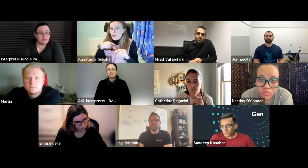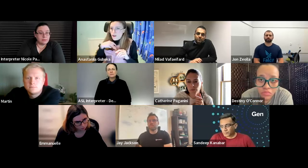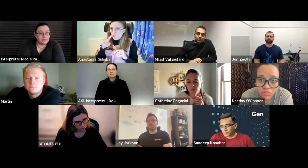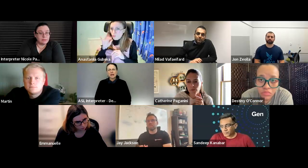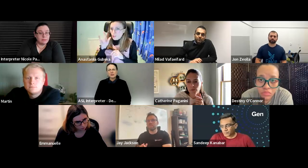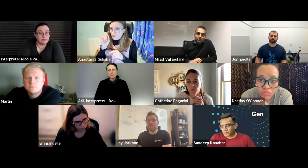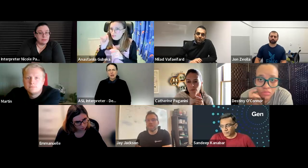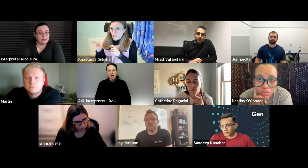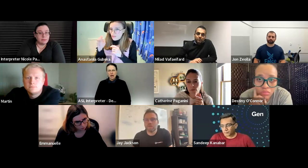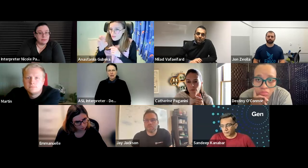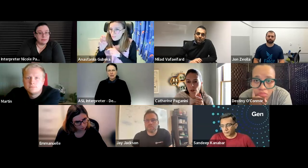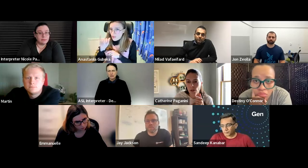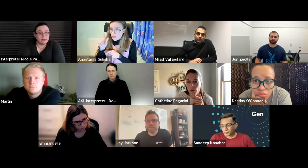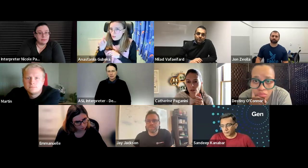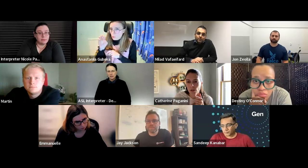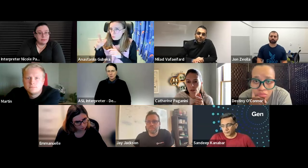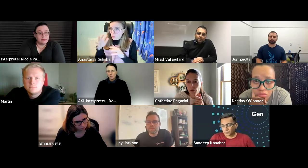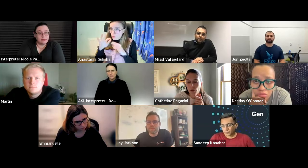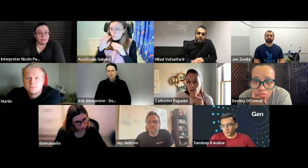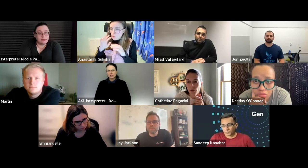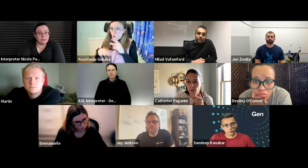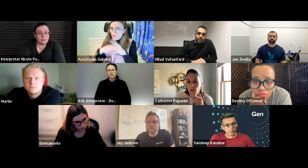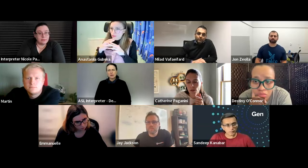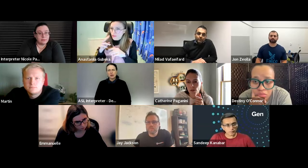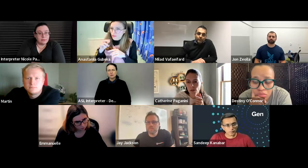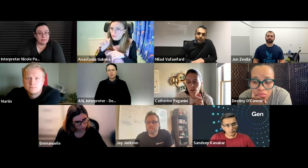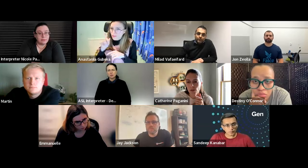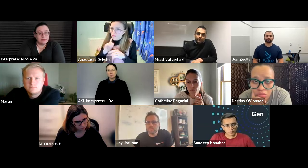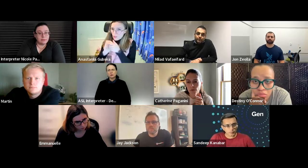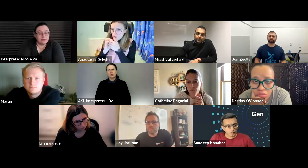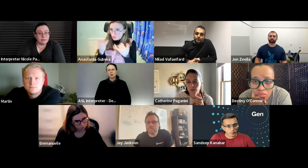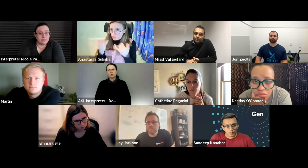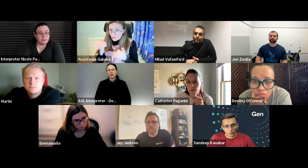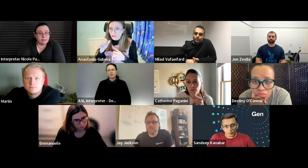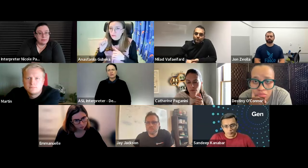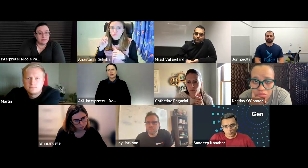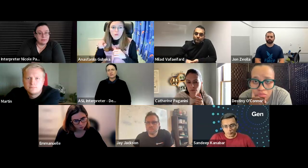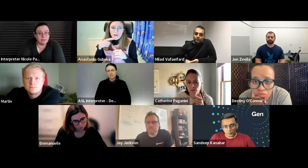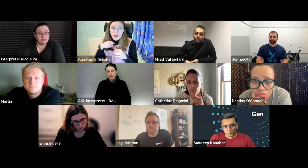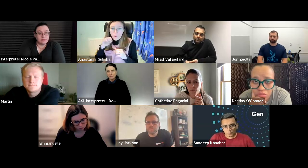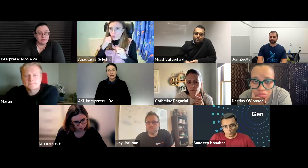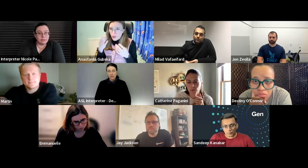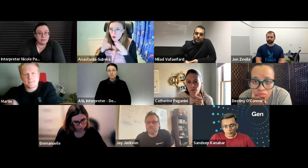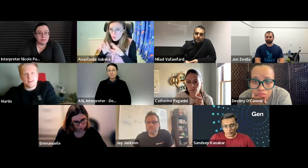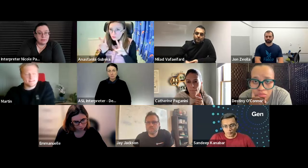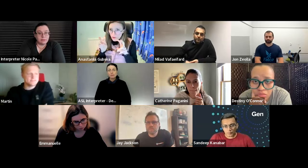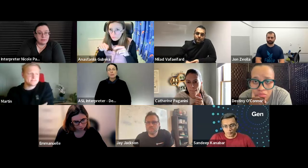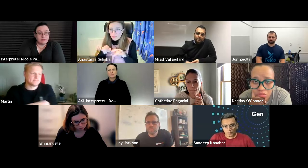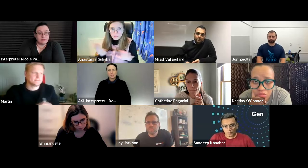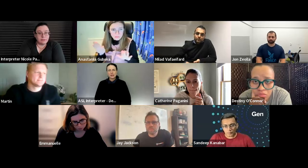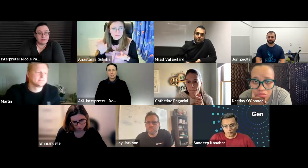um catherine i will send an email to the world um federation of the deaf today